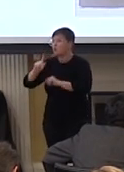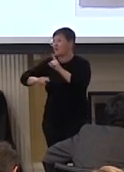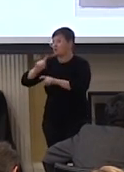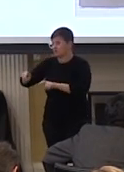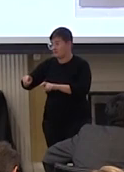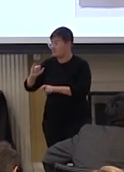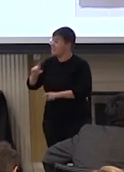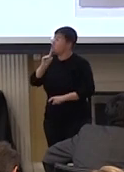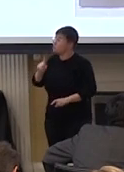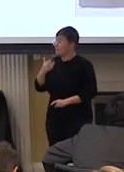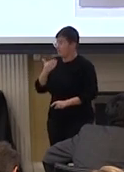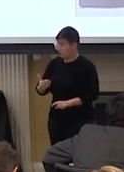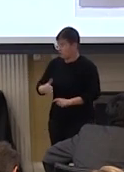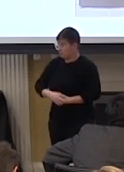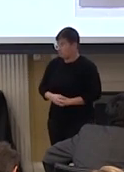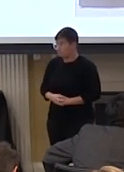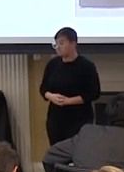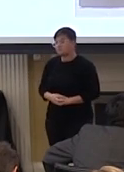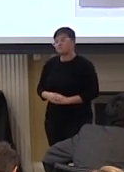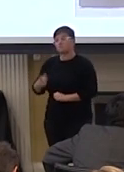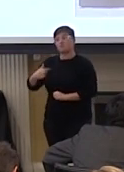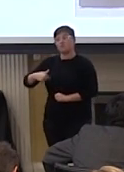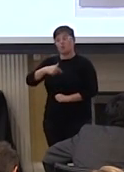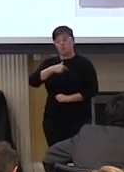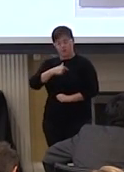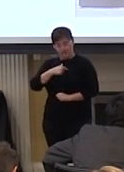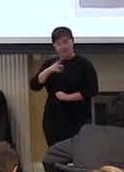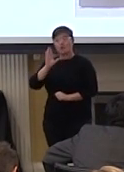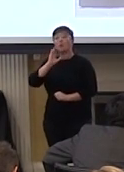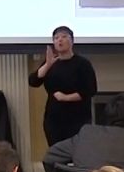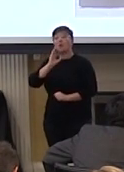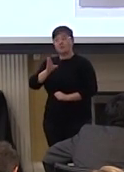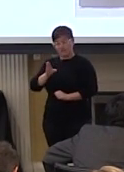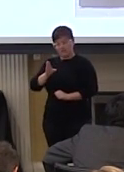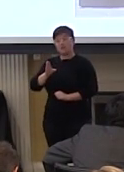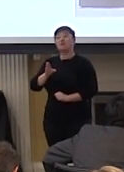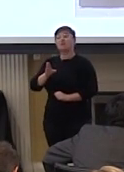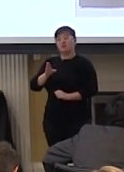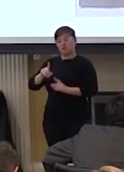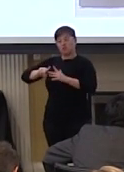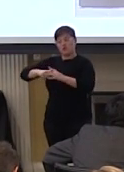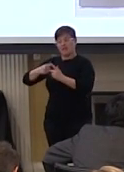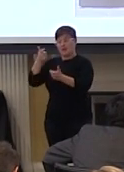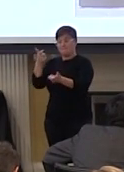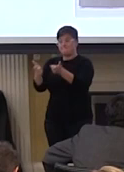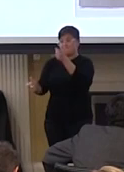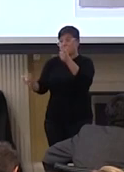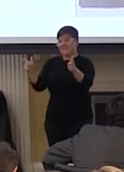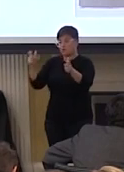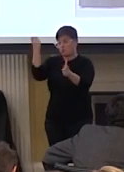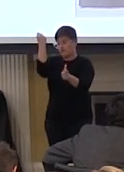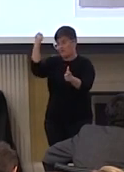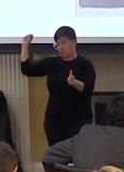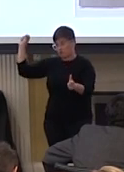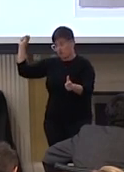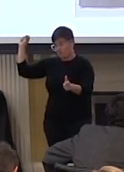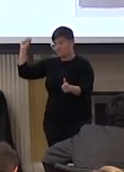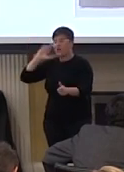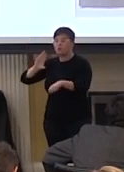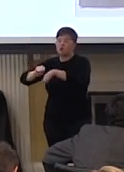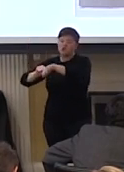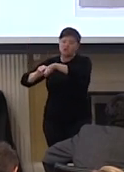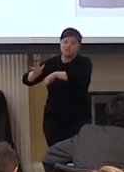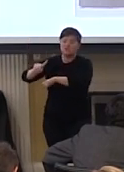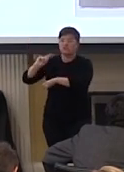we're about to go into a major revolution which is going to change the